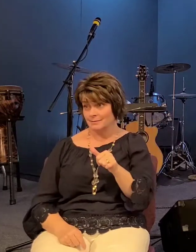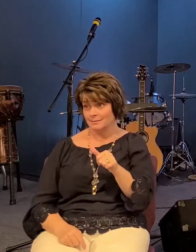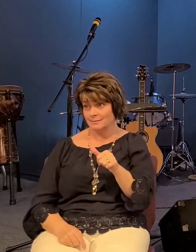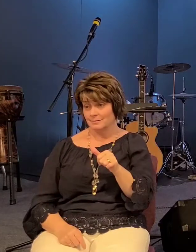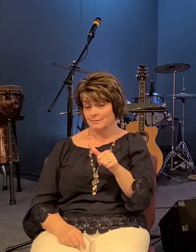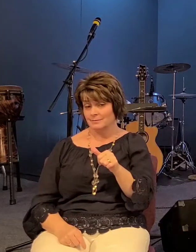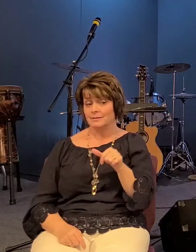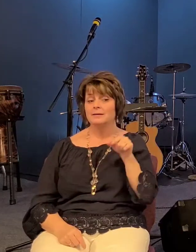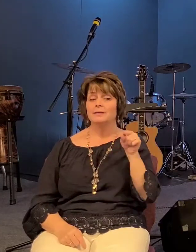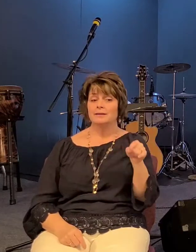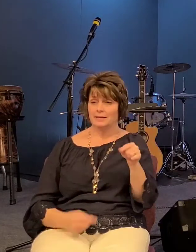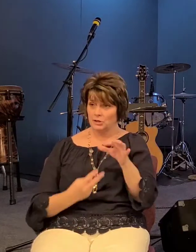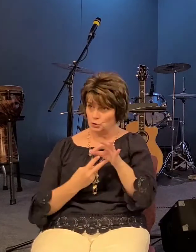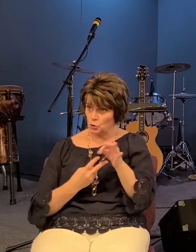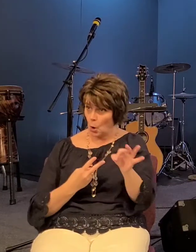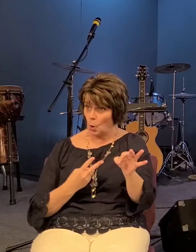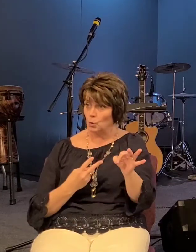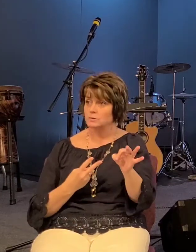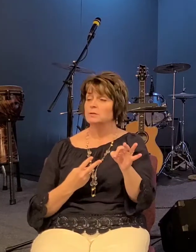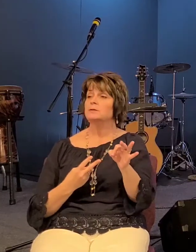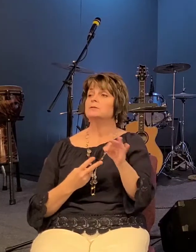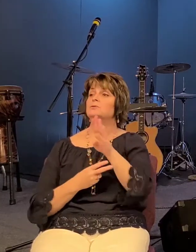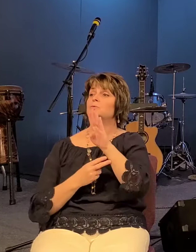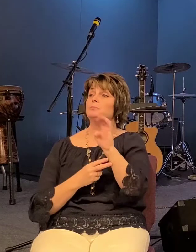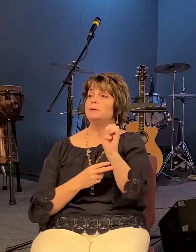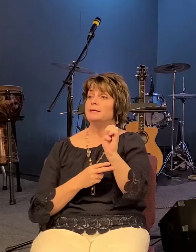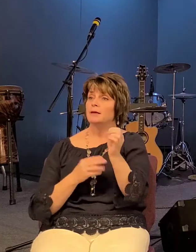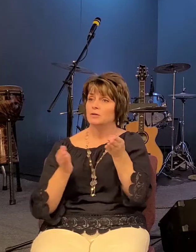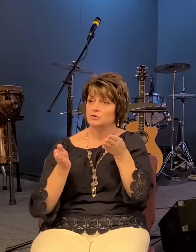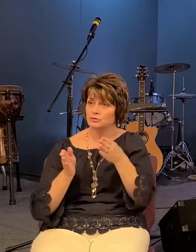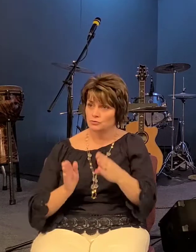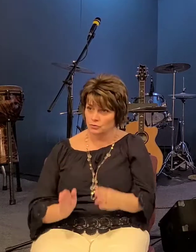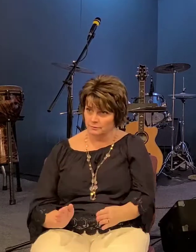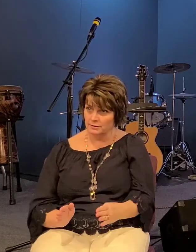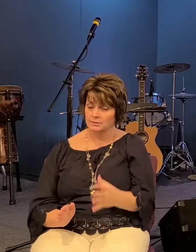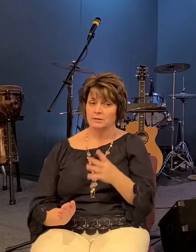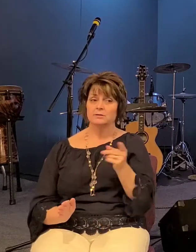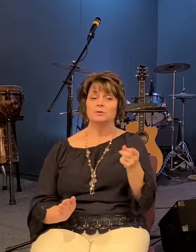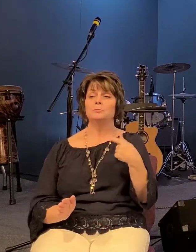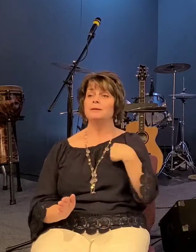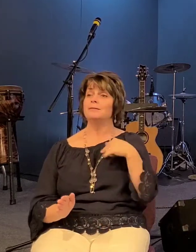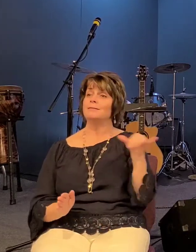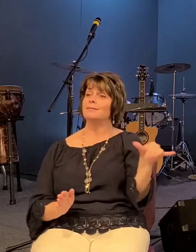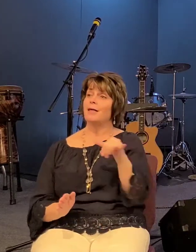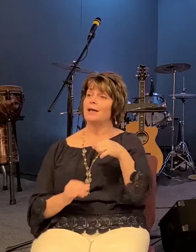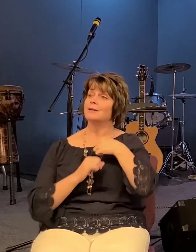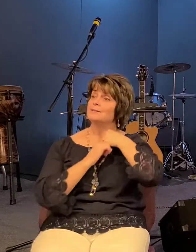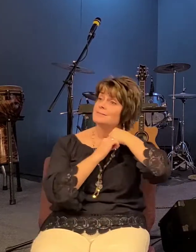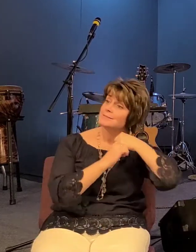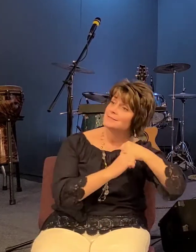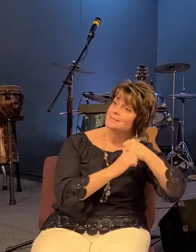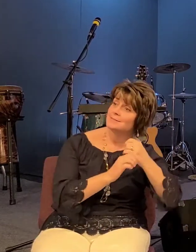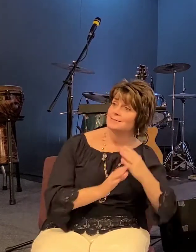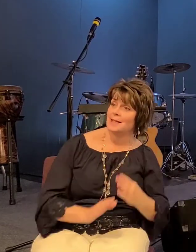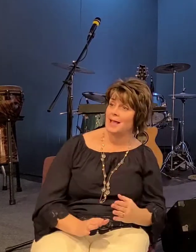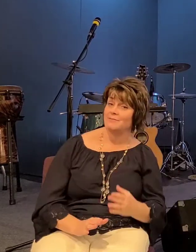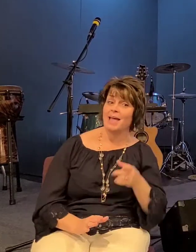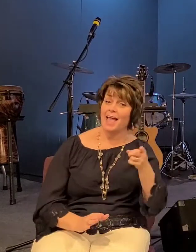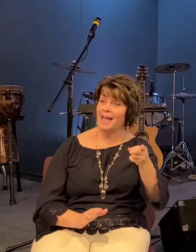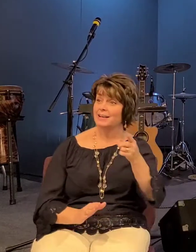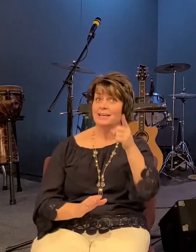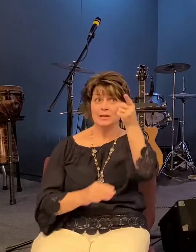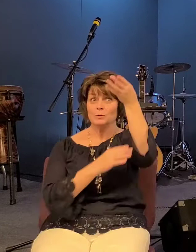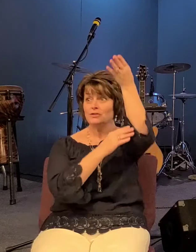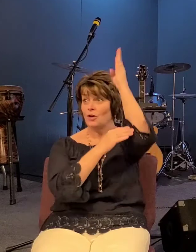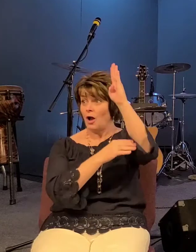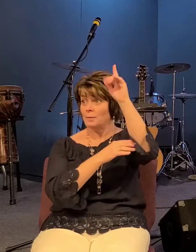to be a servant he chose to make himself a slave he chose to make himself a man rather than